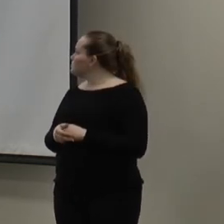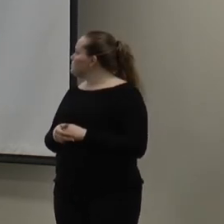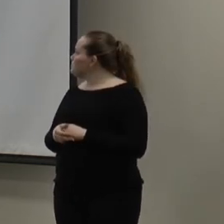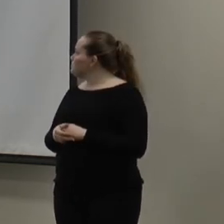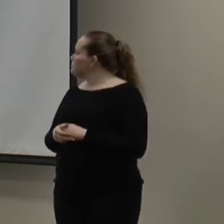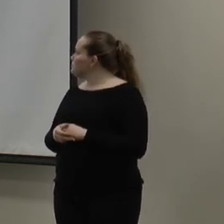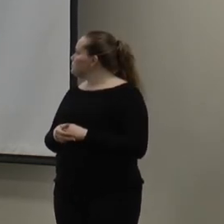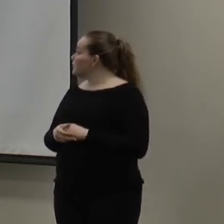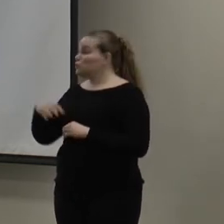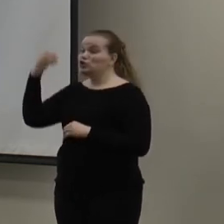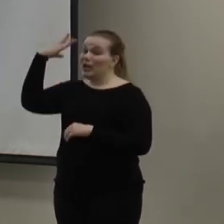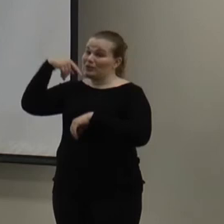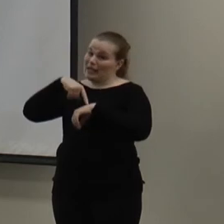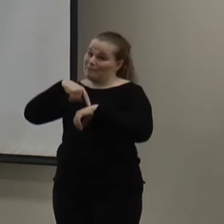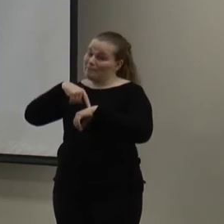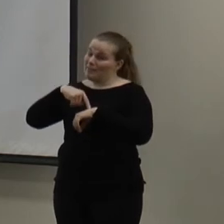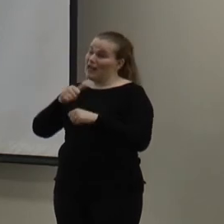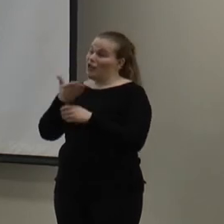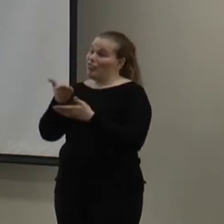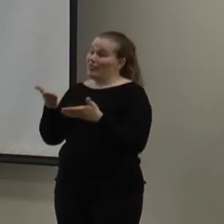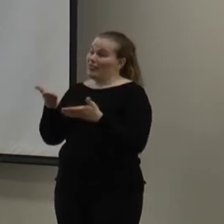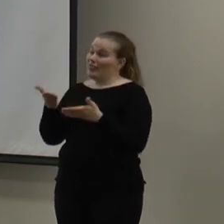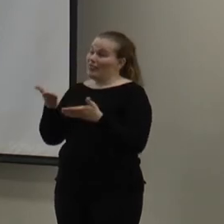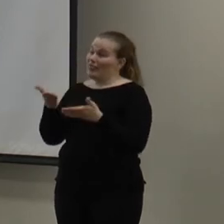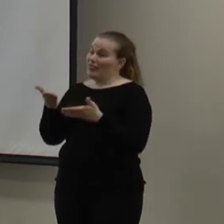So shower time. Another thing that we include.